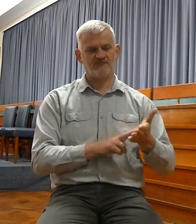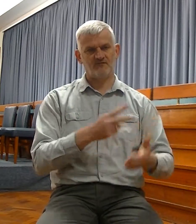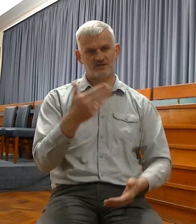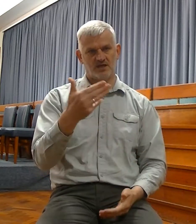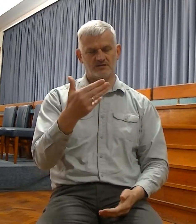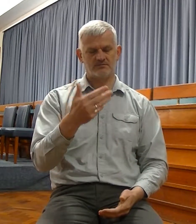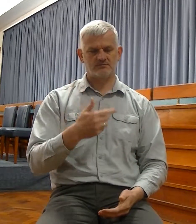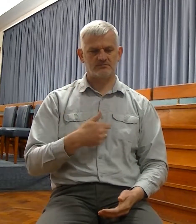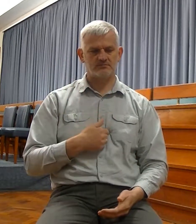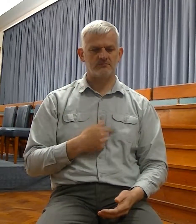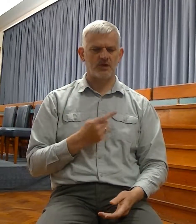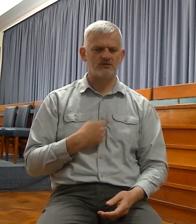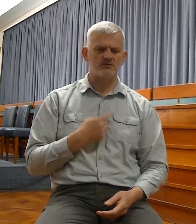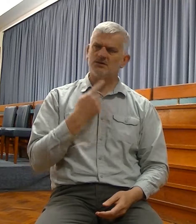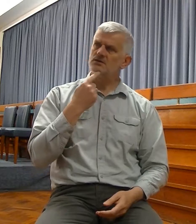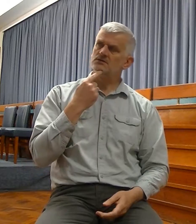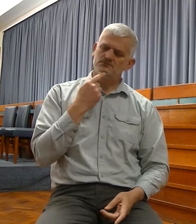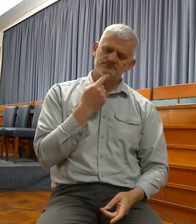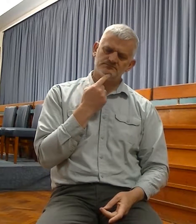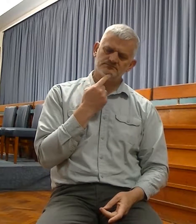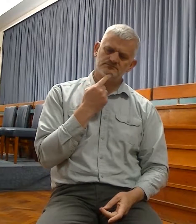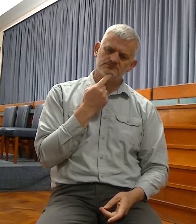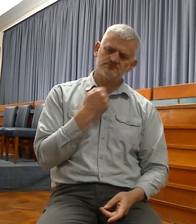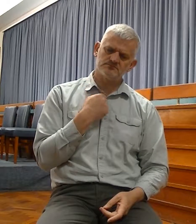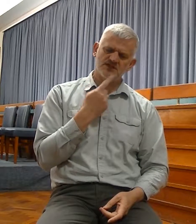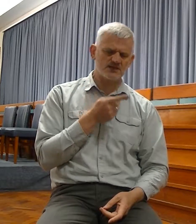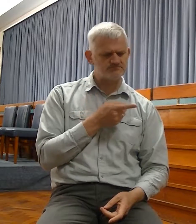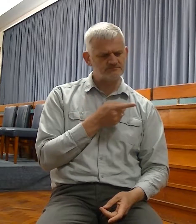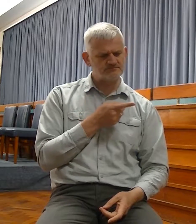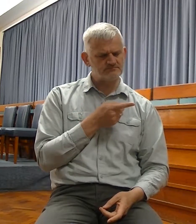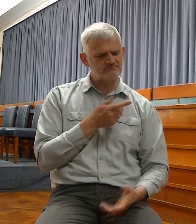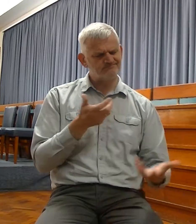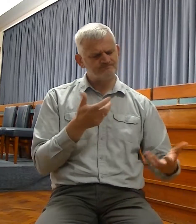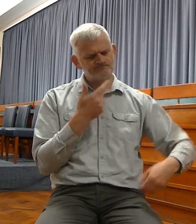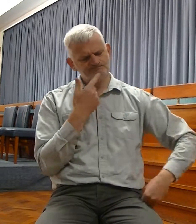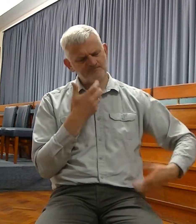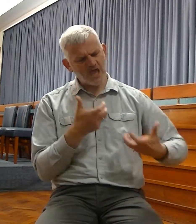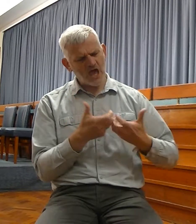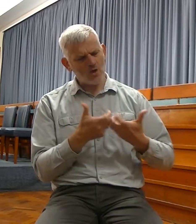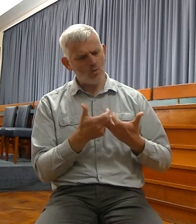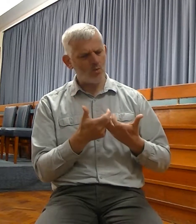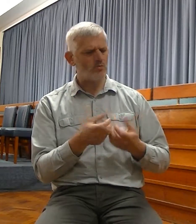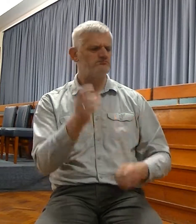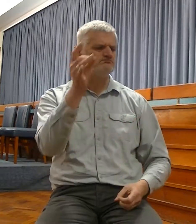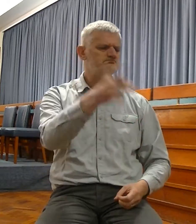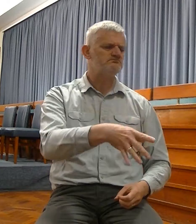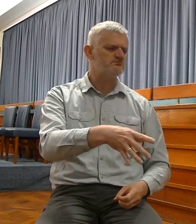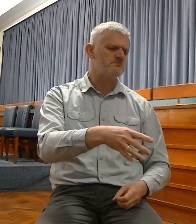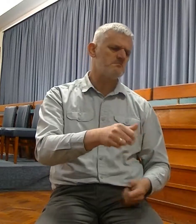I said, how shall I put thee among the children and give thee a pleasant and goodly heritage? And then I